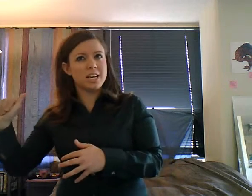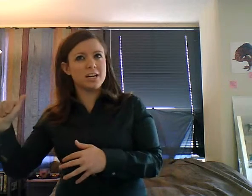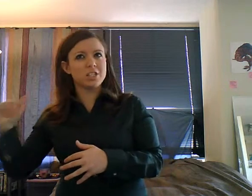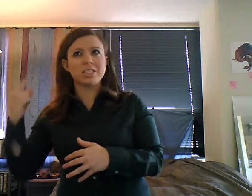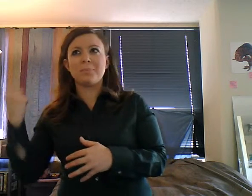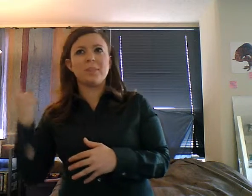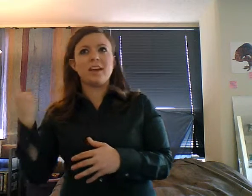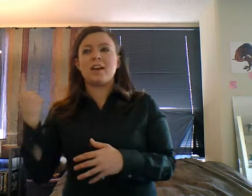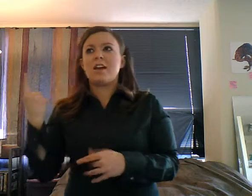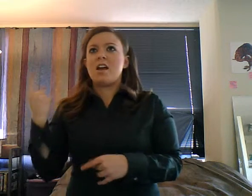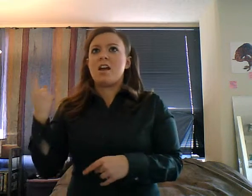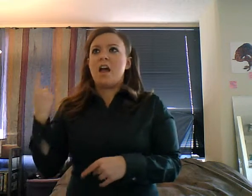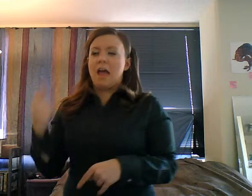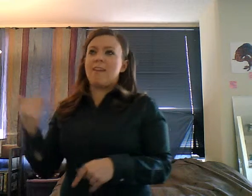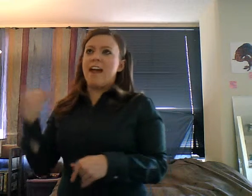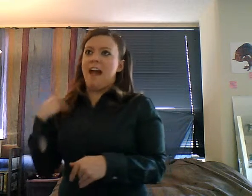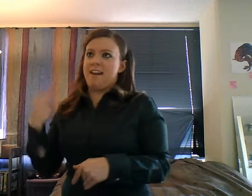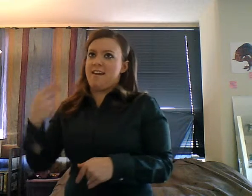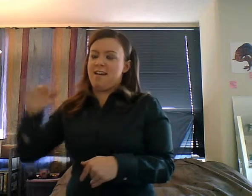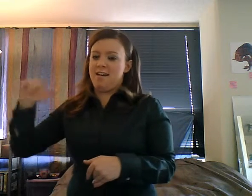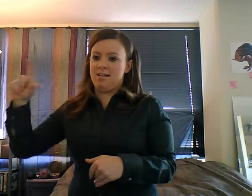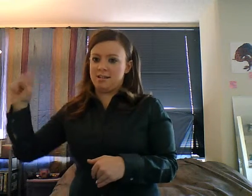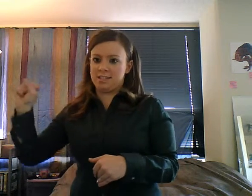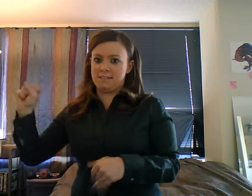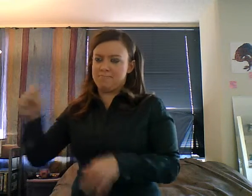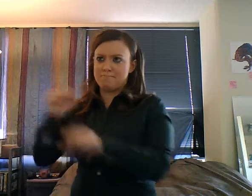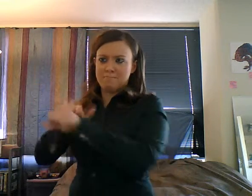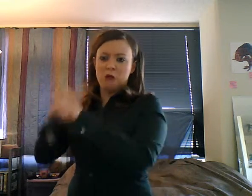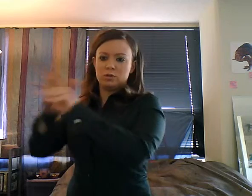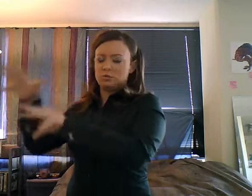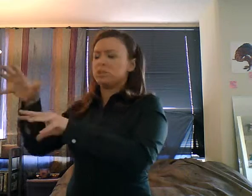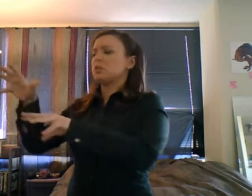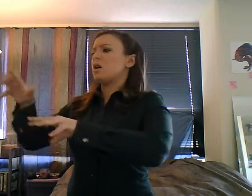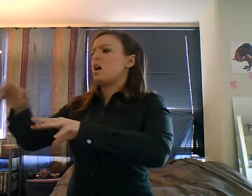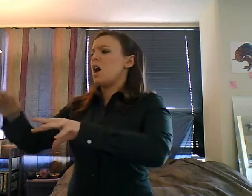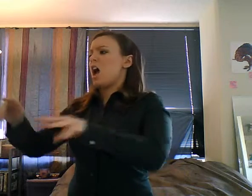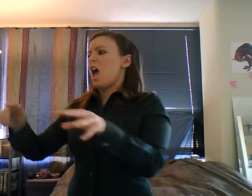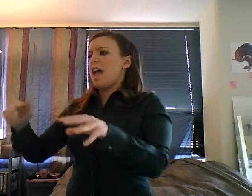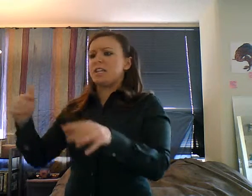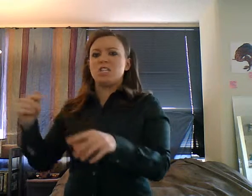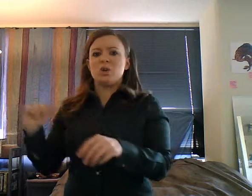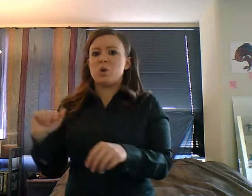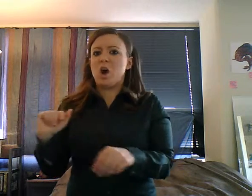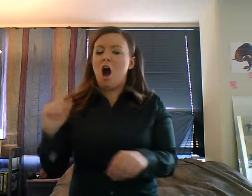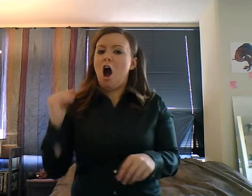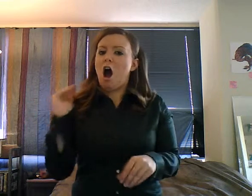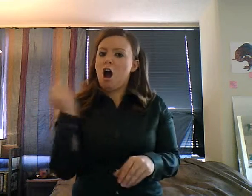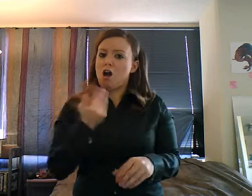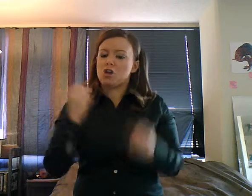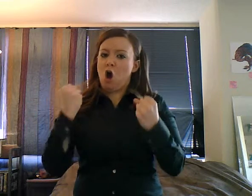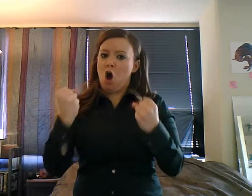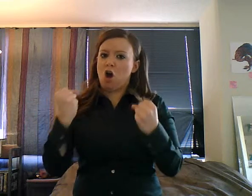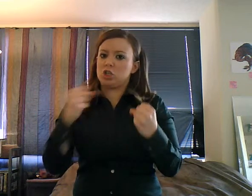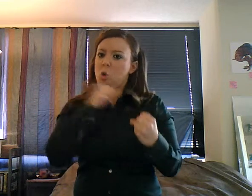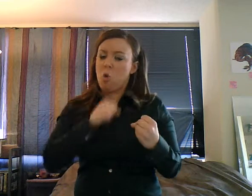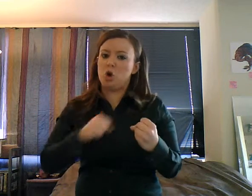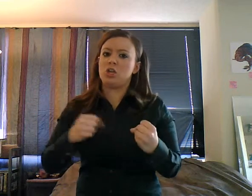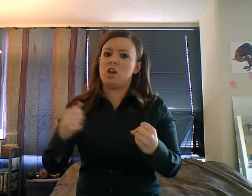up those hills. You cannot see. It looked like we were just heading into a black hole. It was really late at night so there weren't many cars